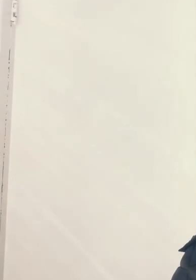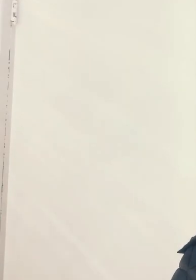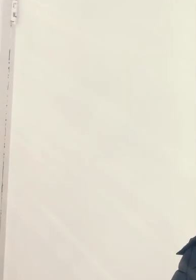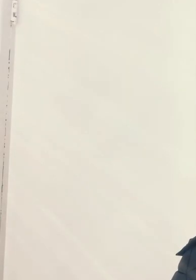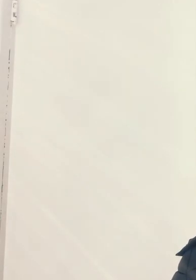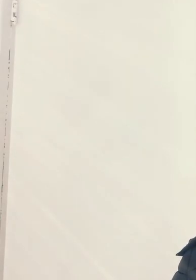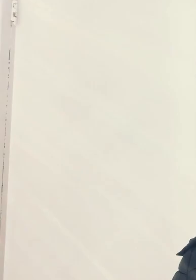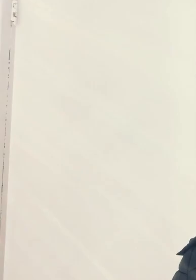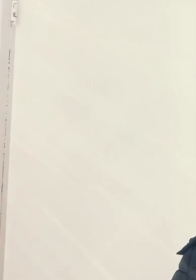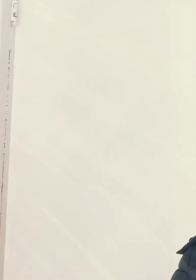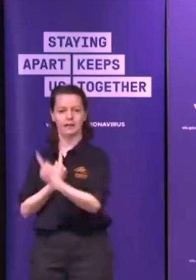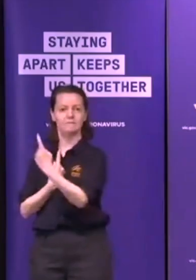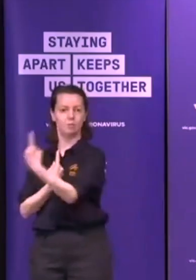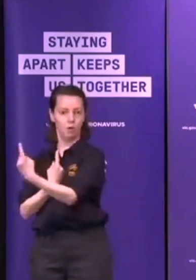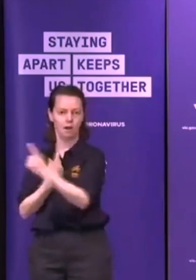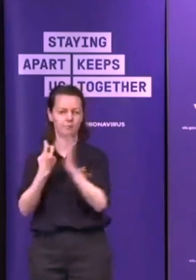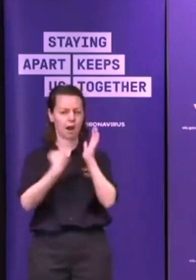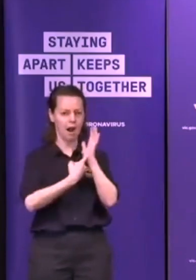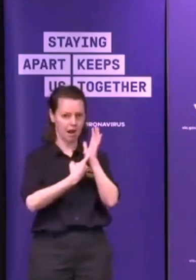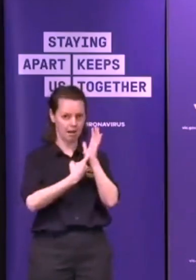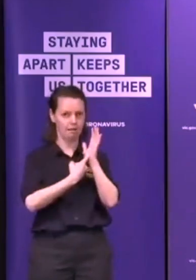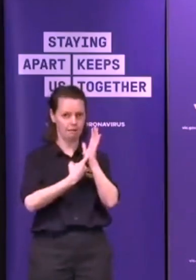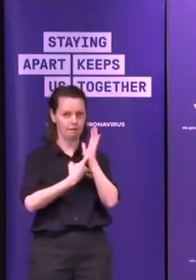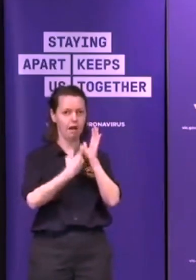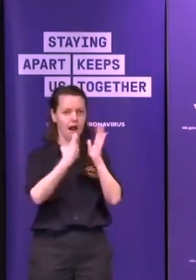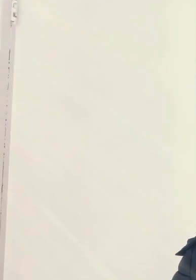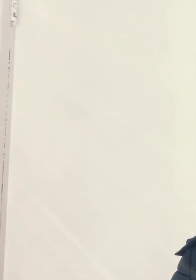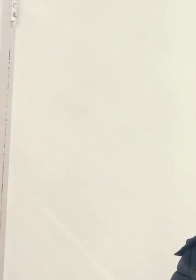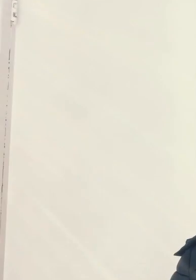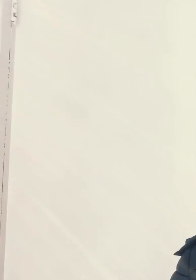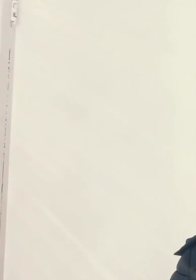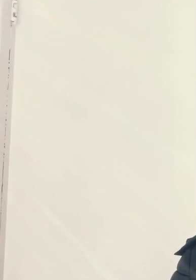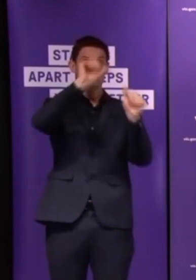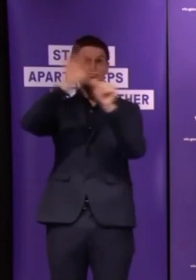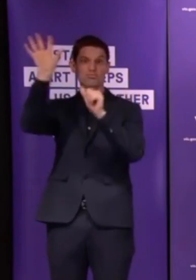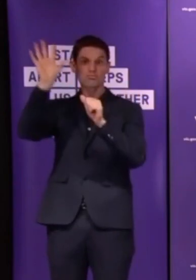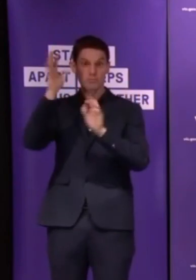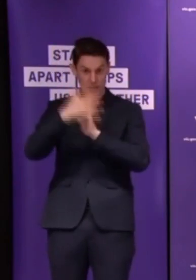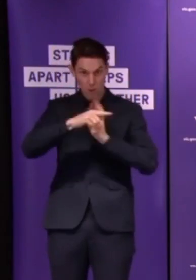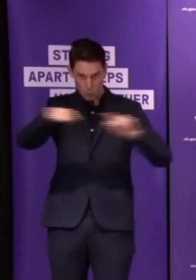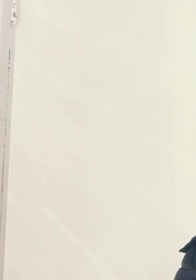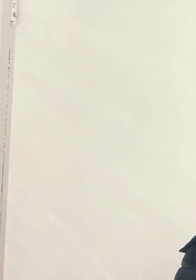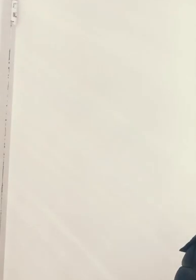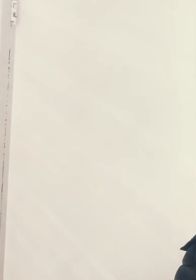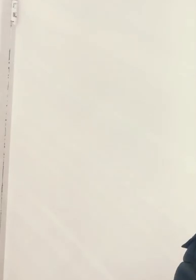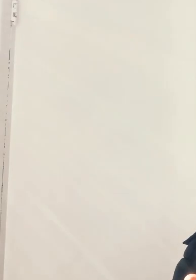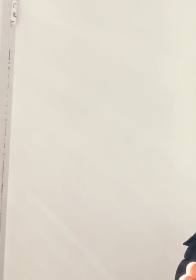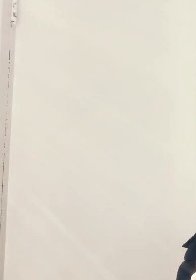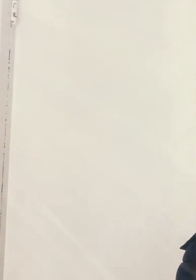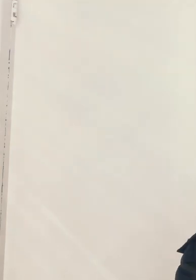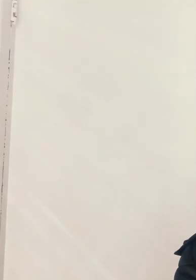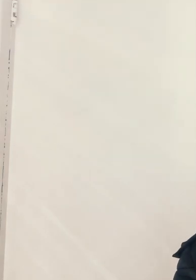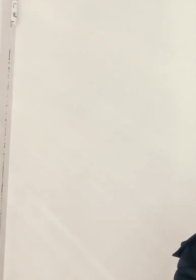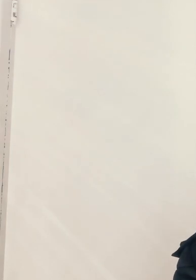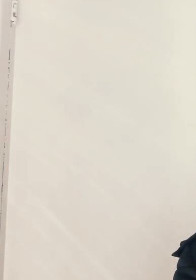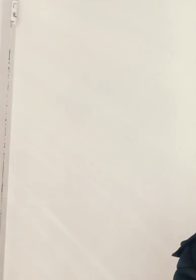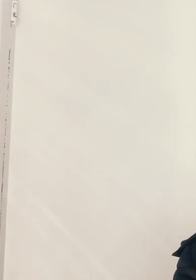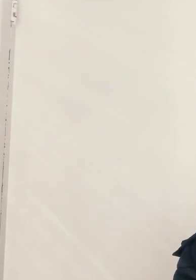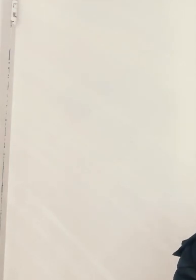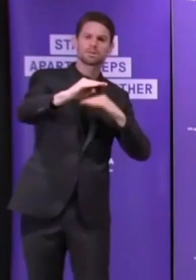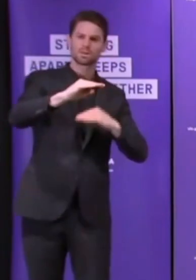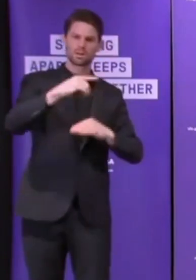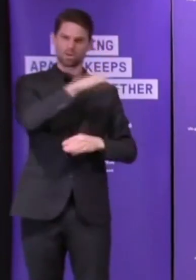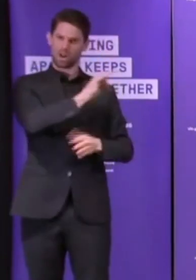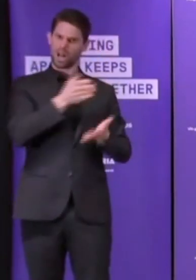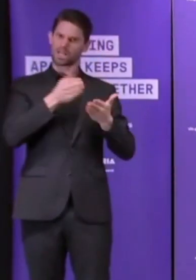pizza into slices? You halve and halve again and halve again. What's that based on? Based on science. Yeah, but when I slice it, it's not a straight